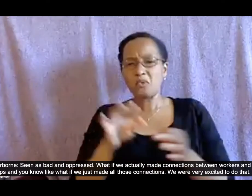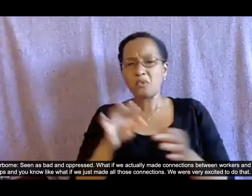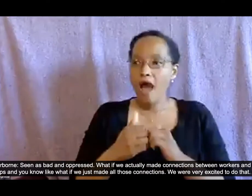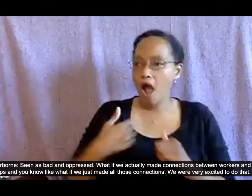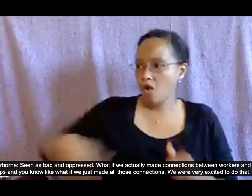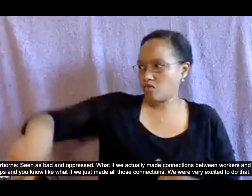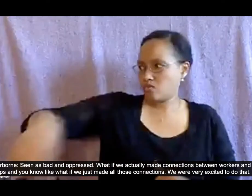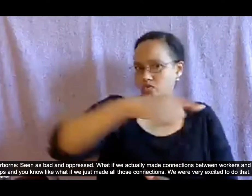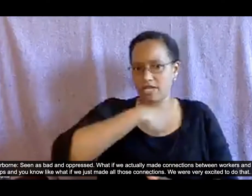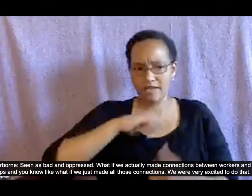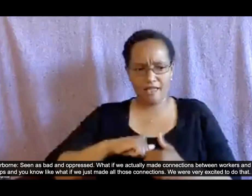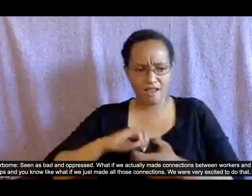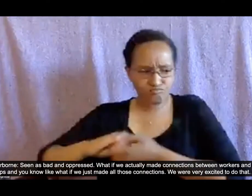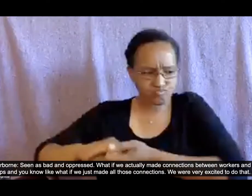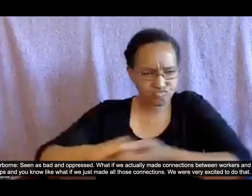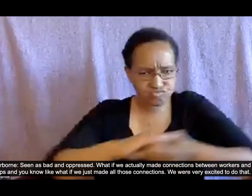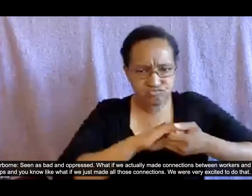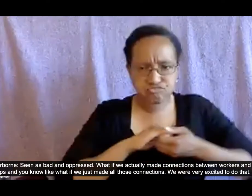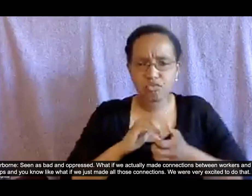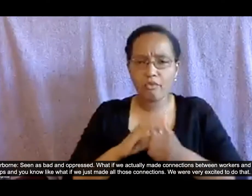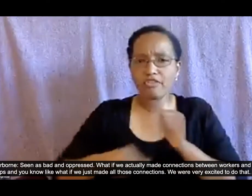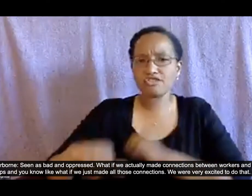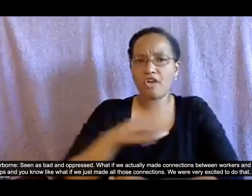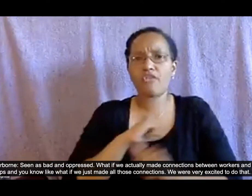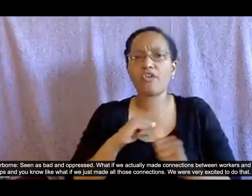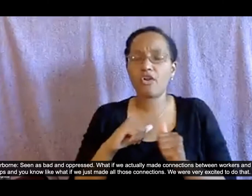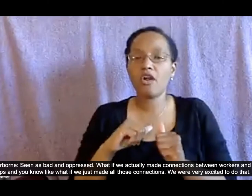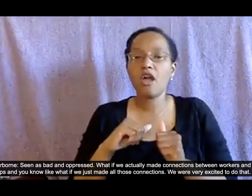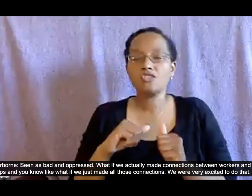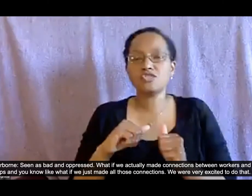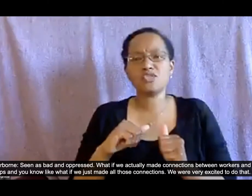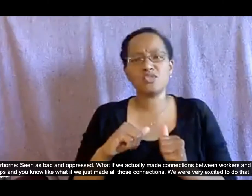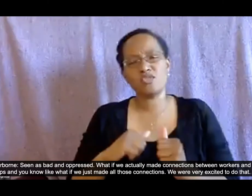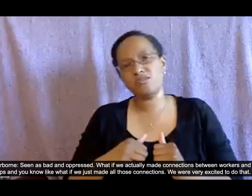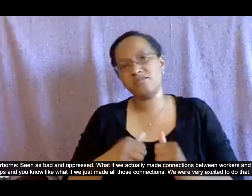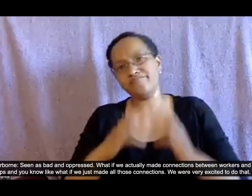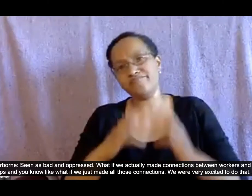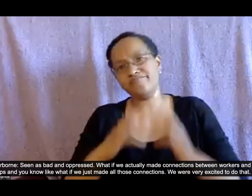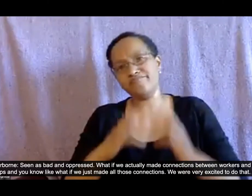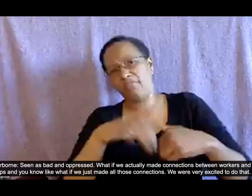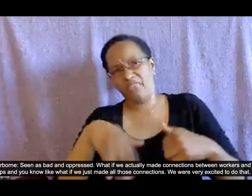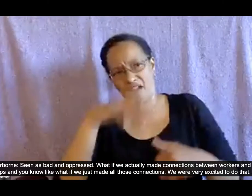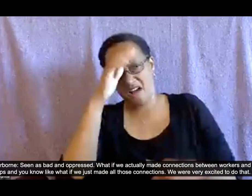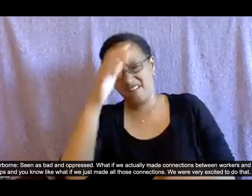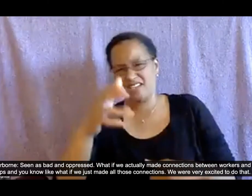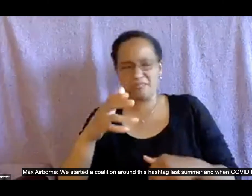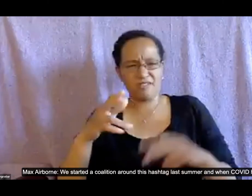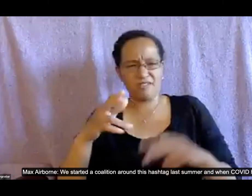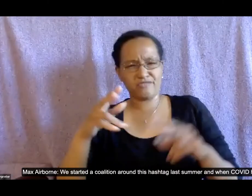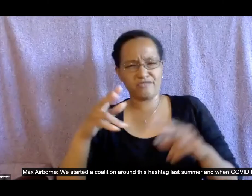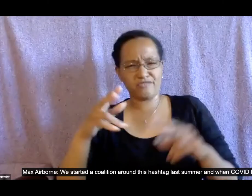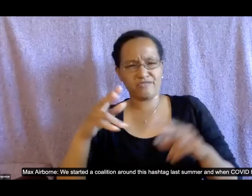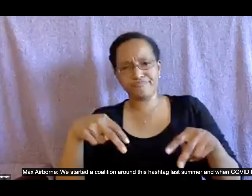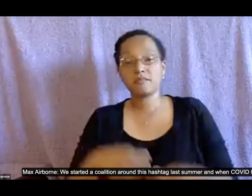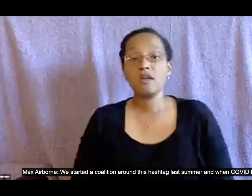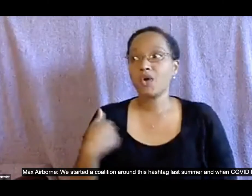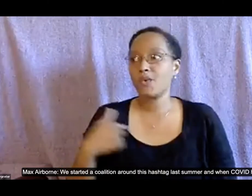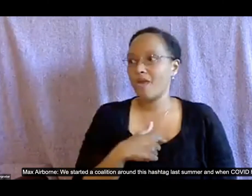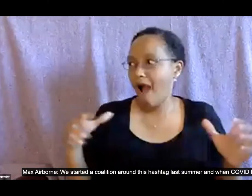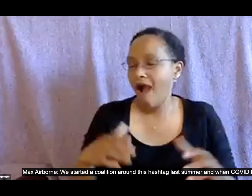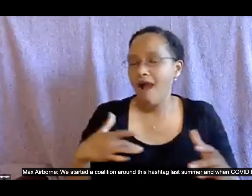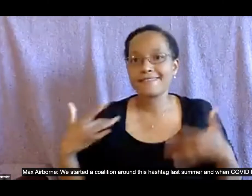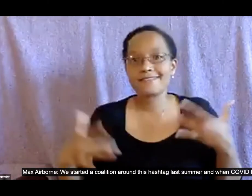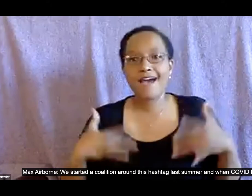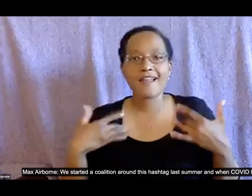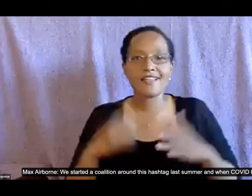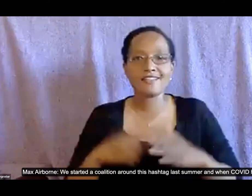and you know like what if we just made all those connections we were very excited to do that and so um we started a coalition around